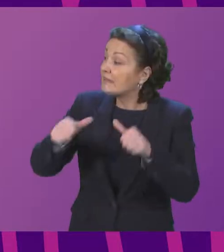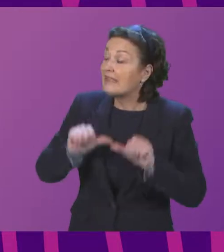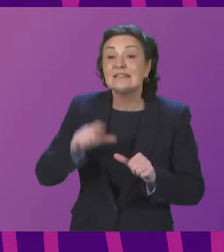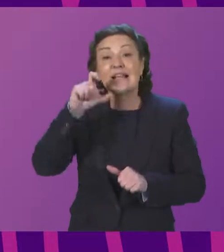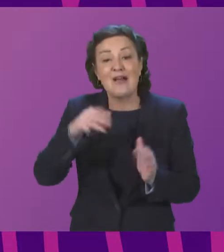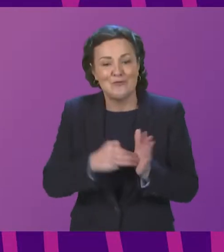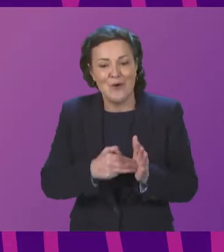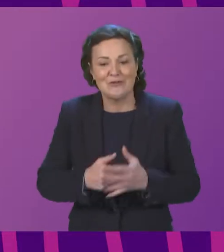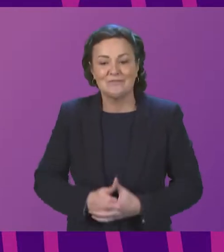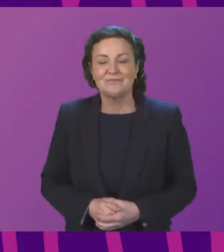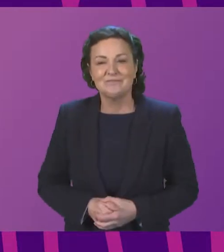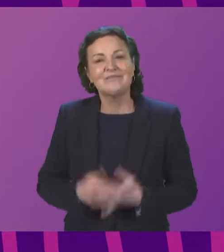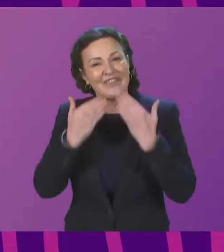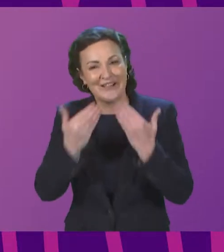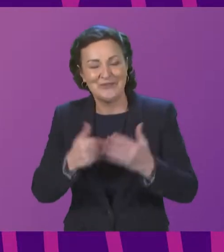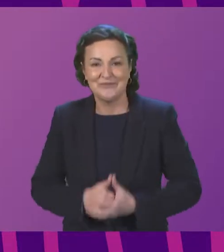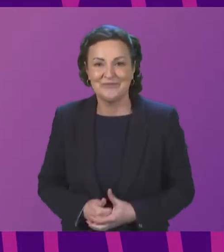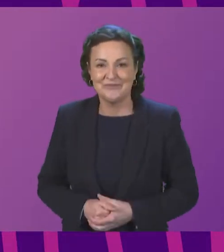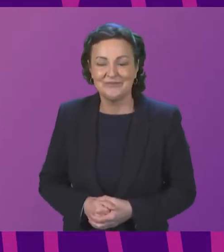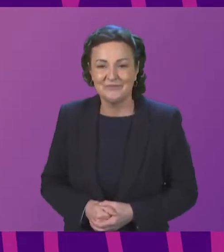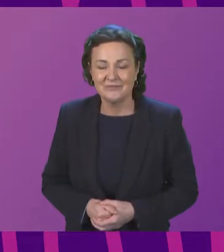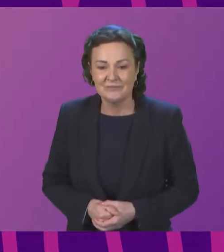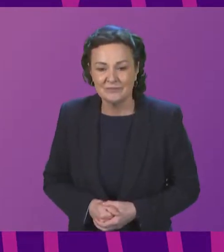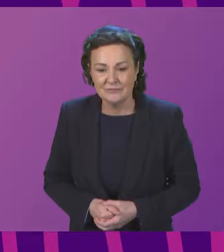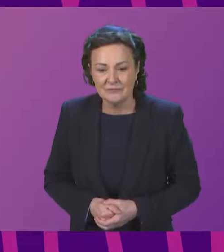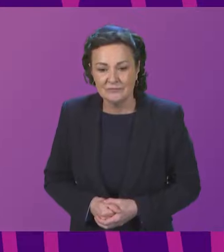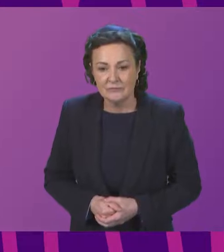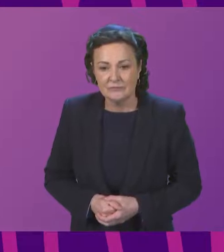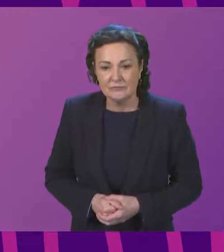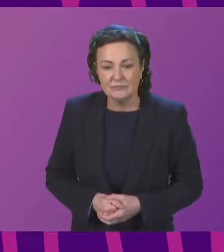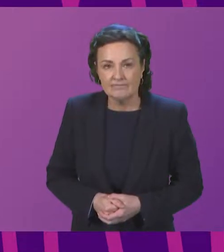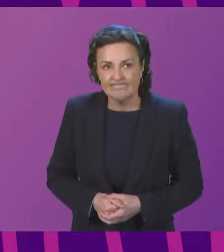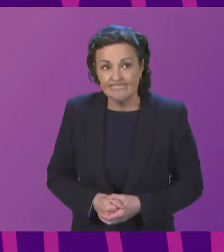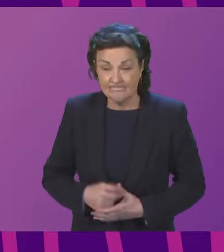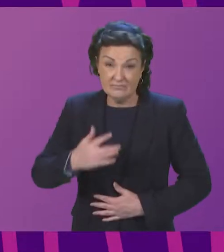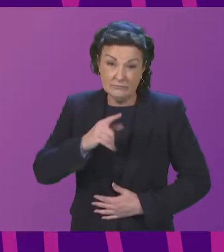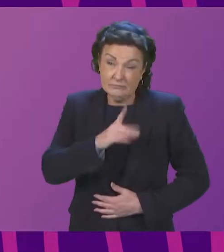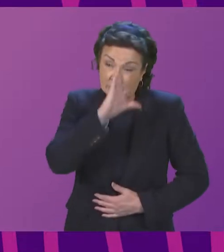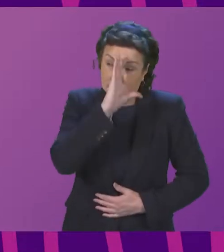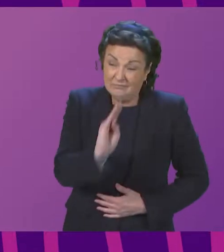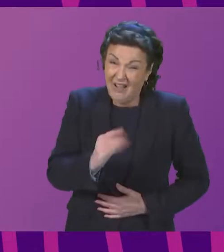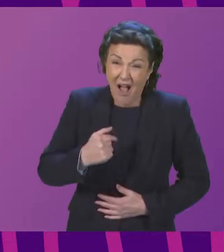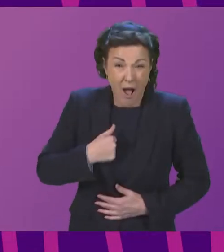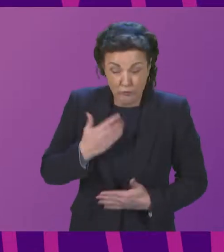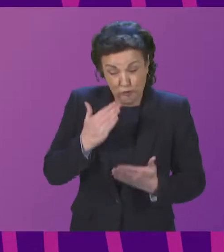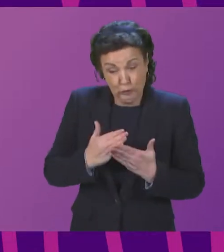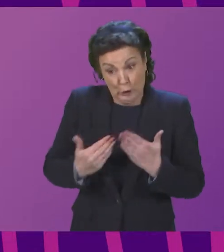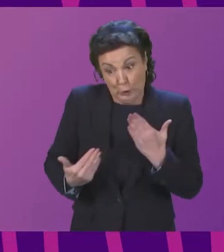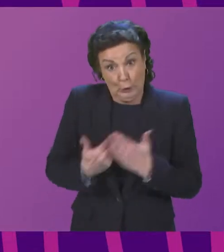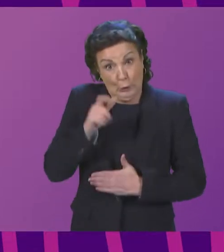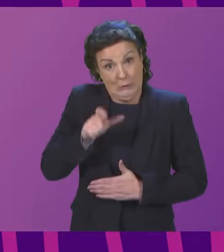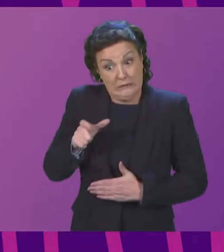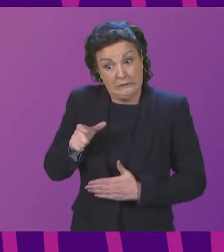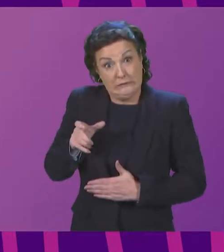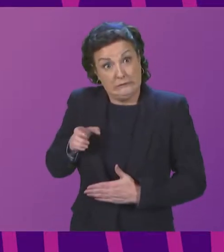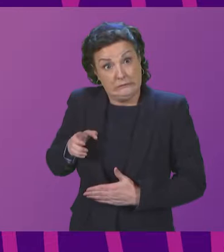Thank you. Yes coming quite new to the subject matter I wanted to place on